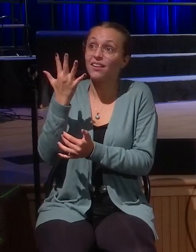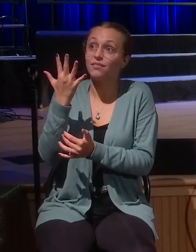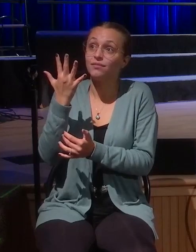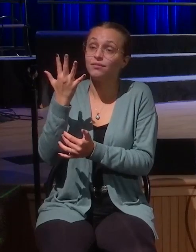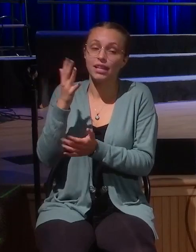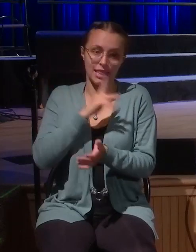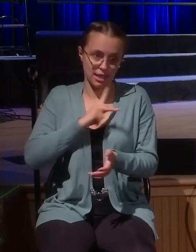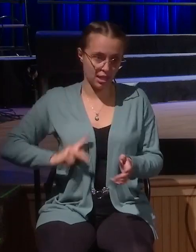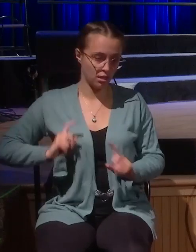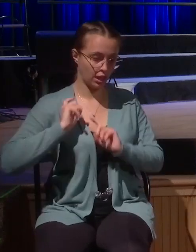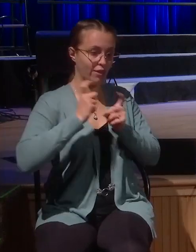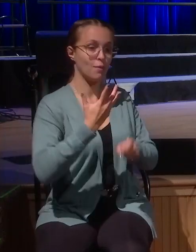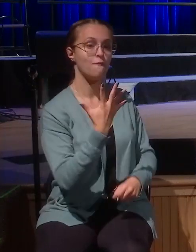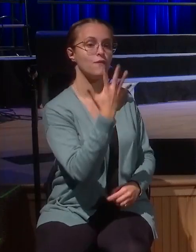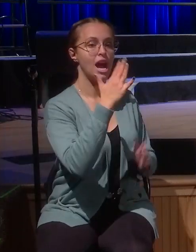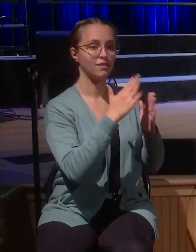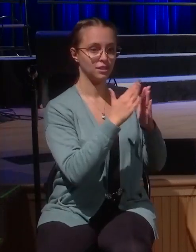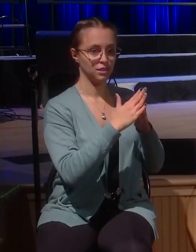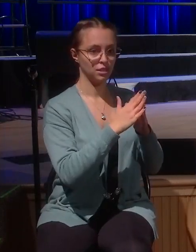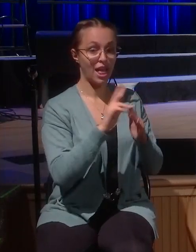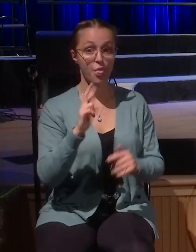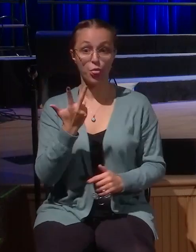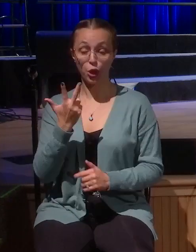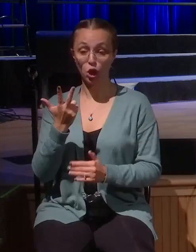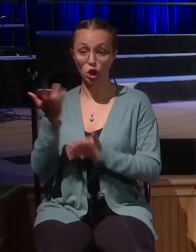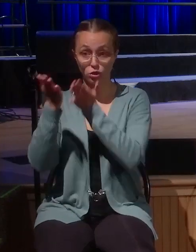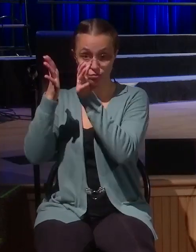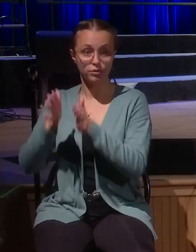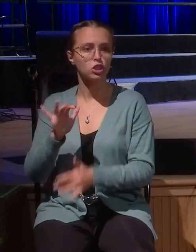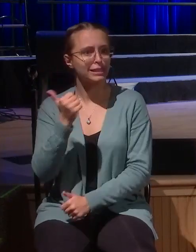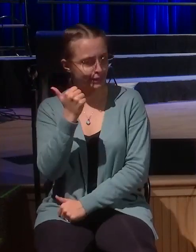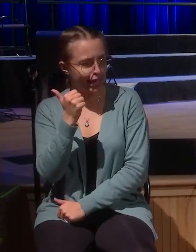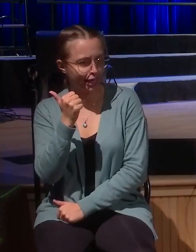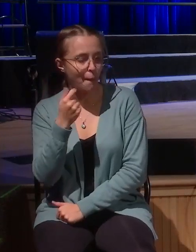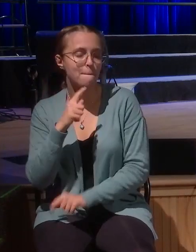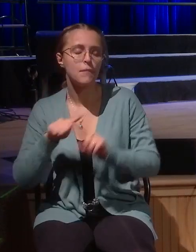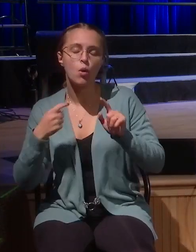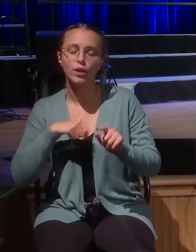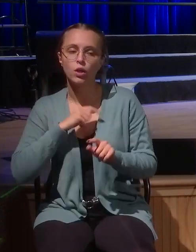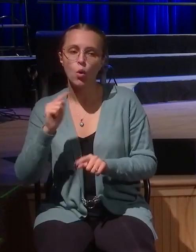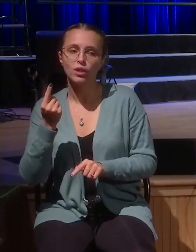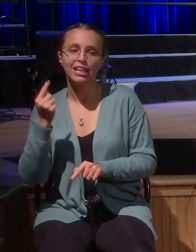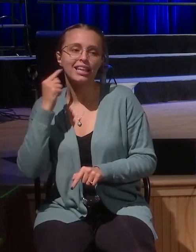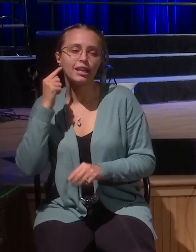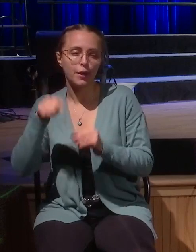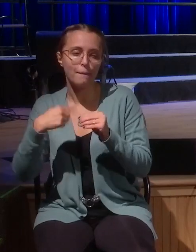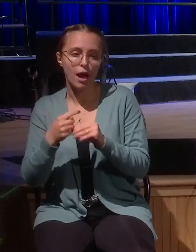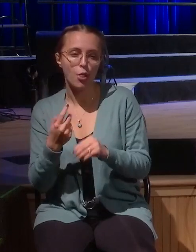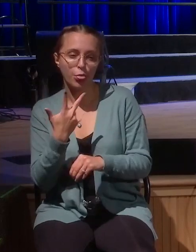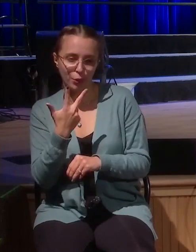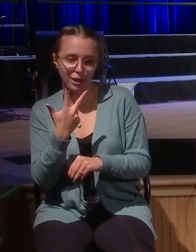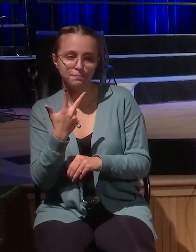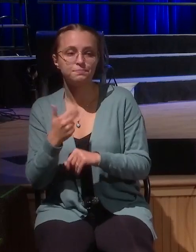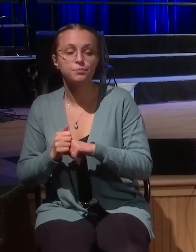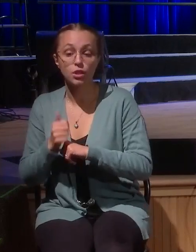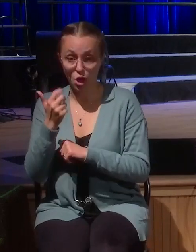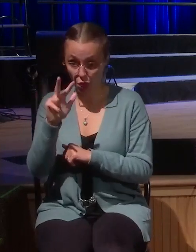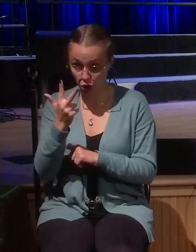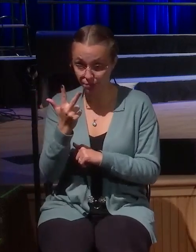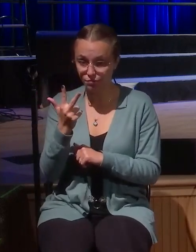to the third. It comes to the third servant and there's 10 servants here. We only hear about three of them. He comes to the third servant. He says, what did you do? He says, oh, I thought